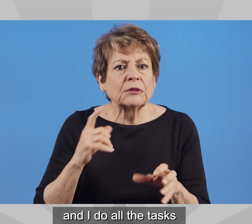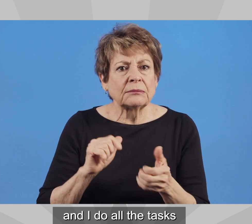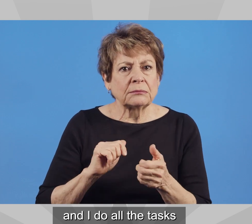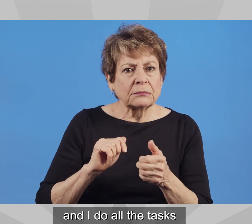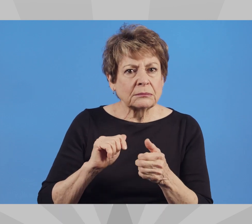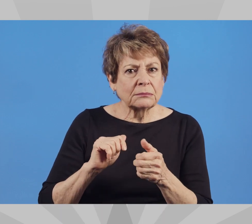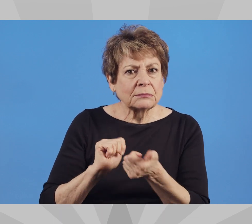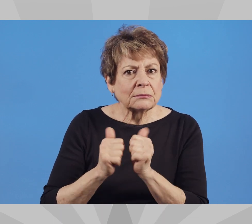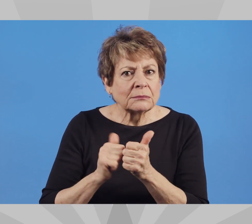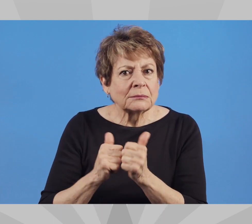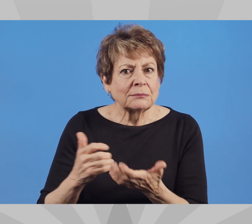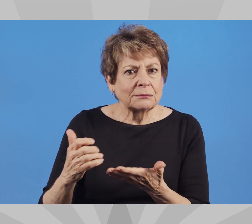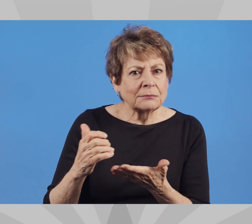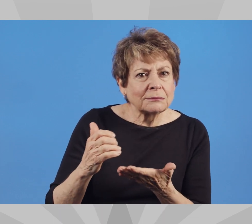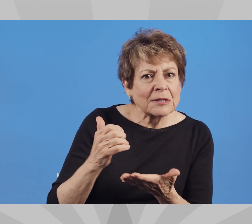myself.